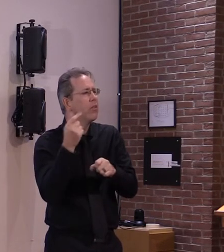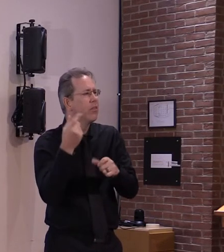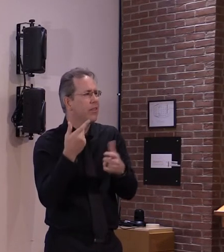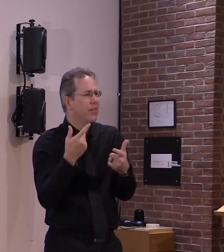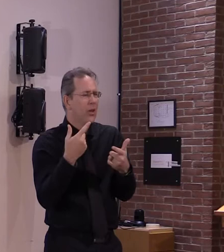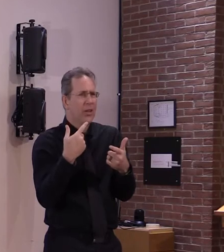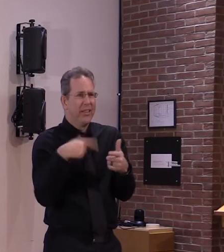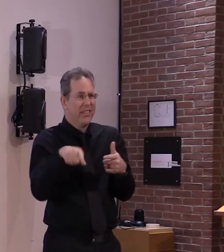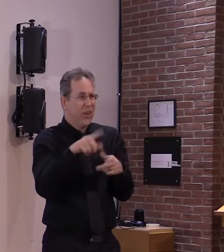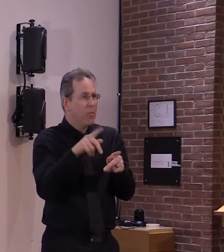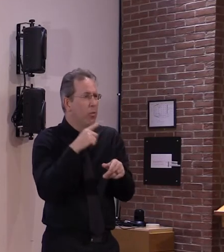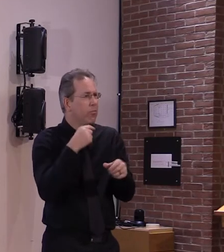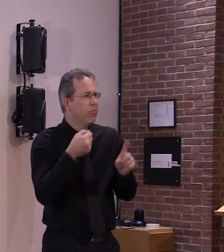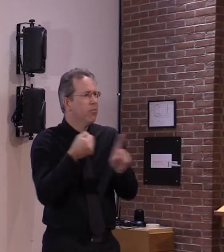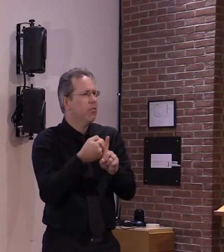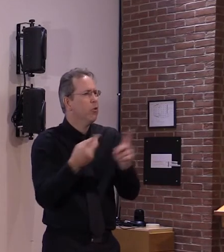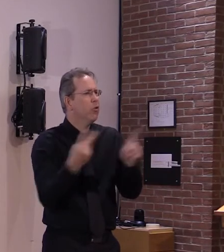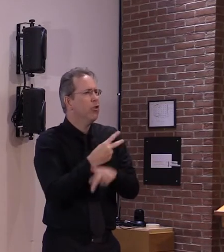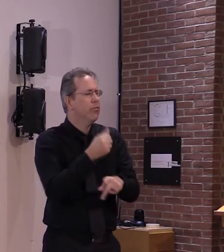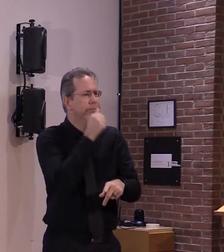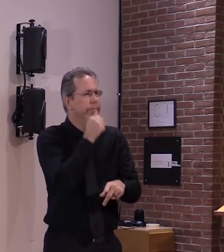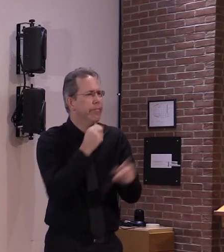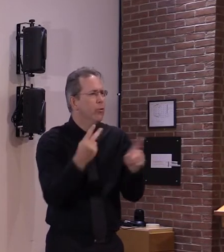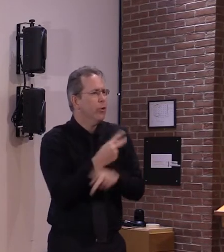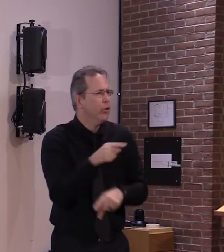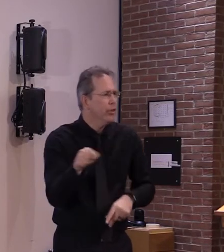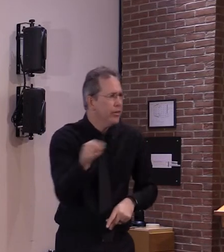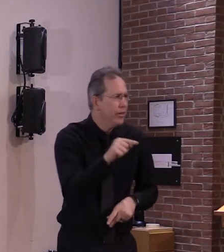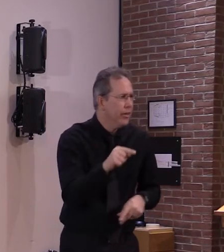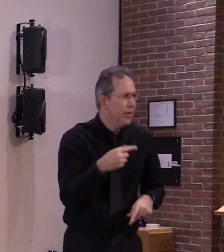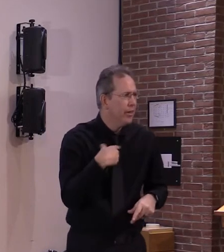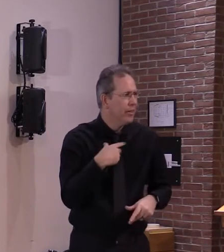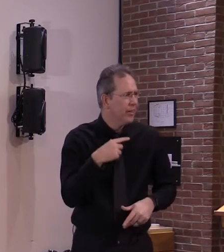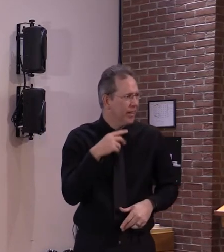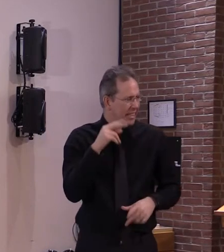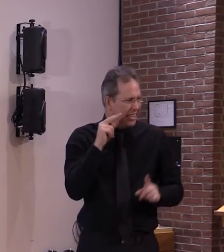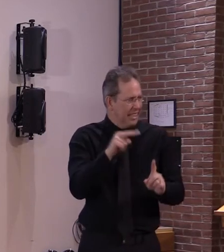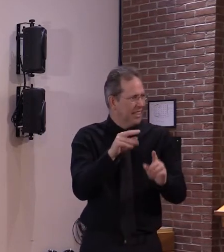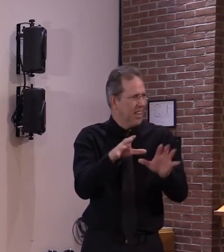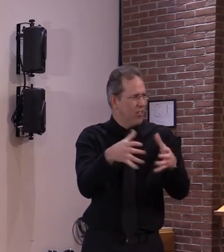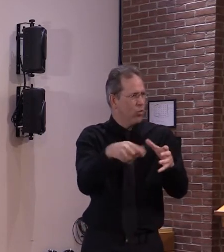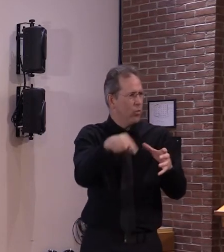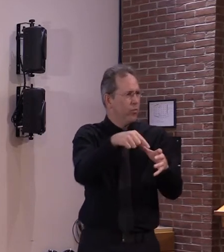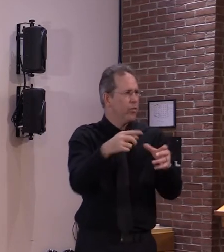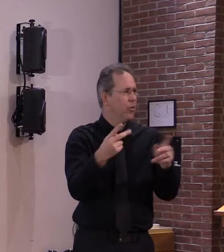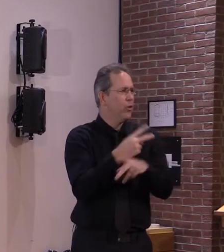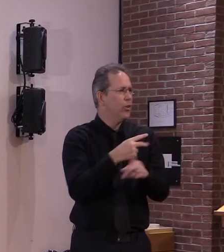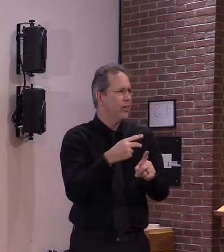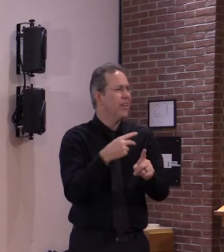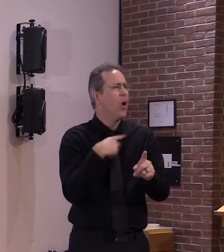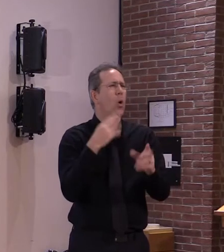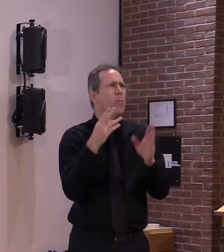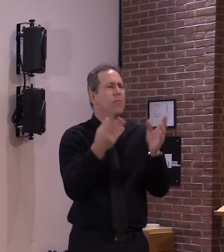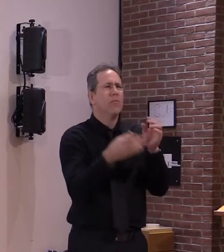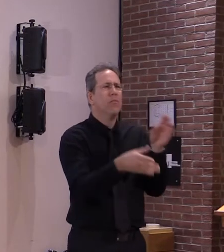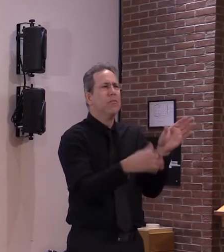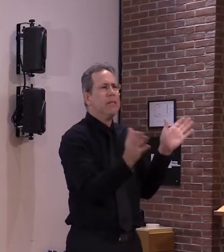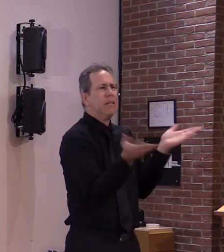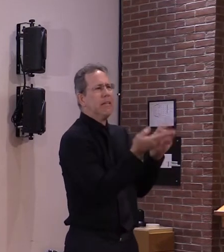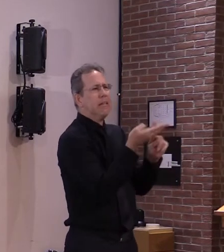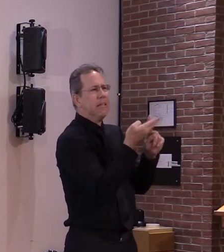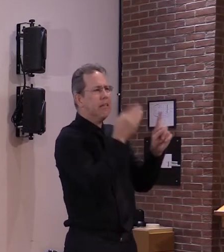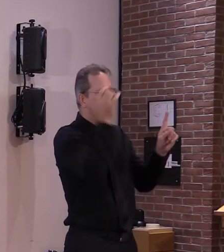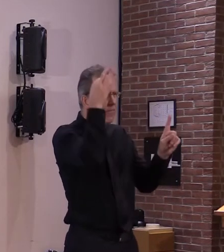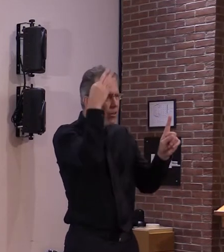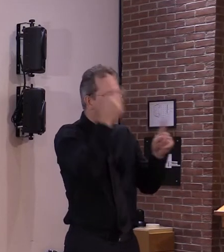um from my perspective focusing on that uh first making sure that we can come to some agreement uh